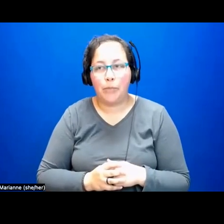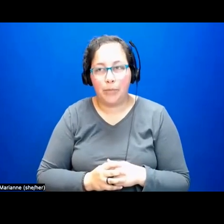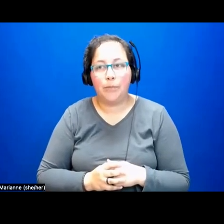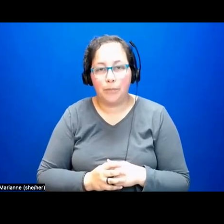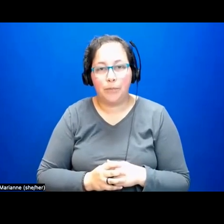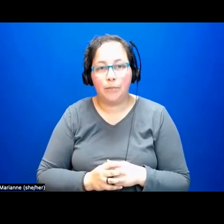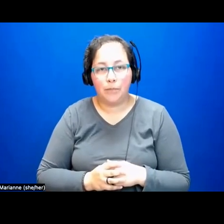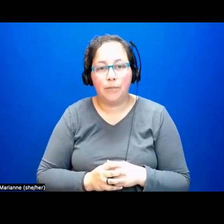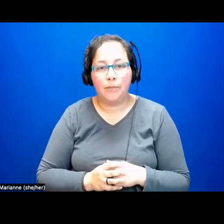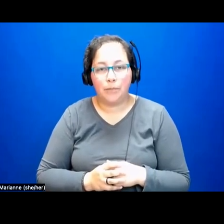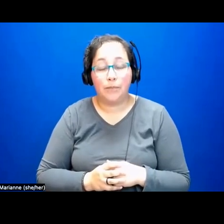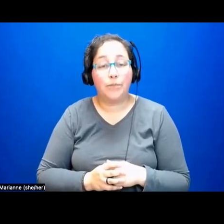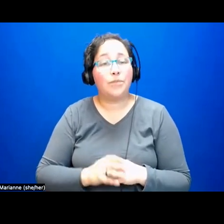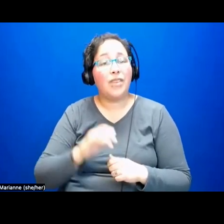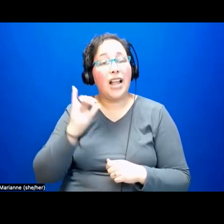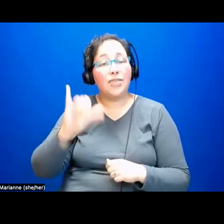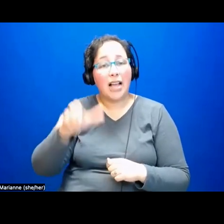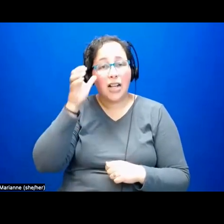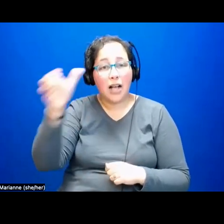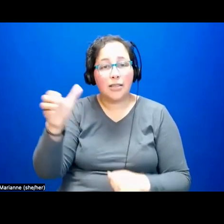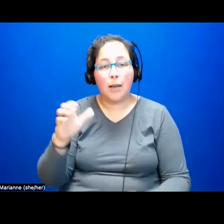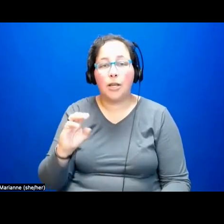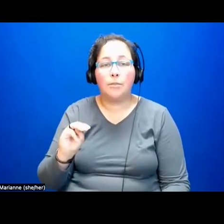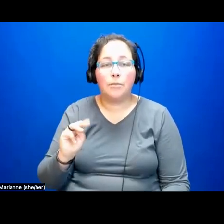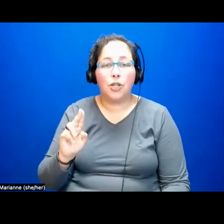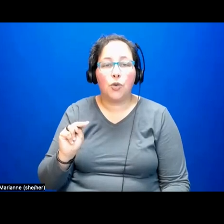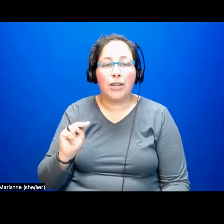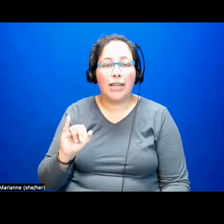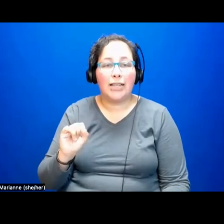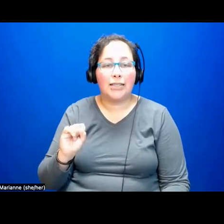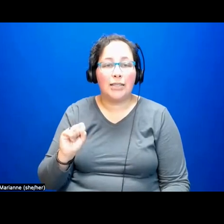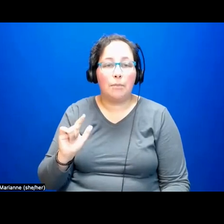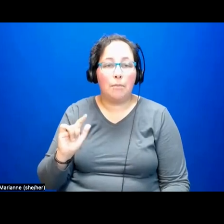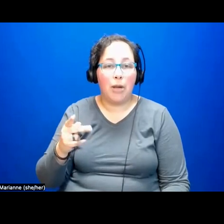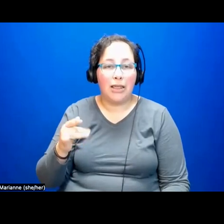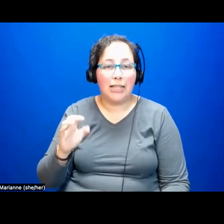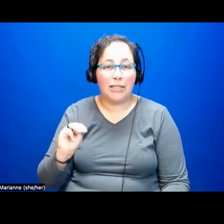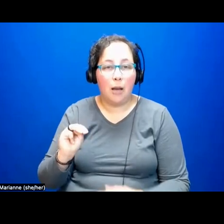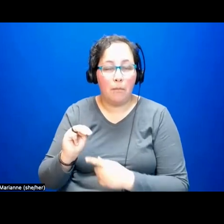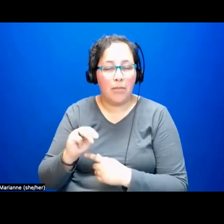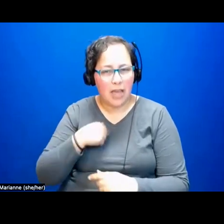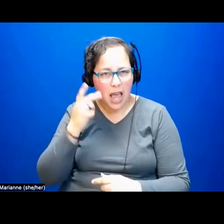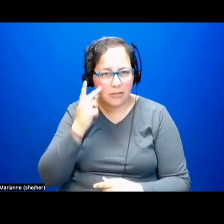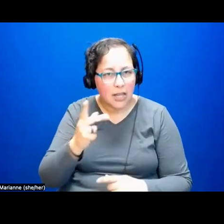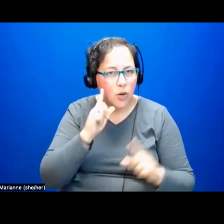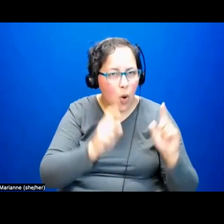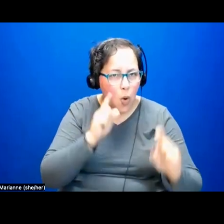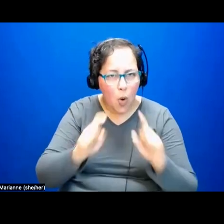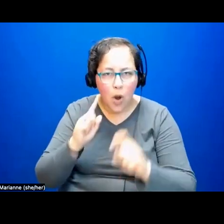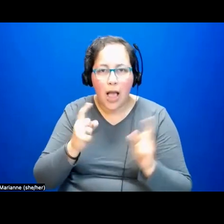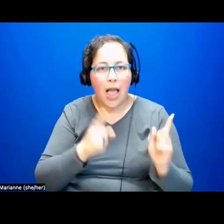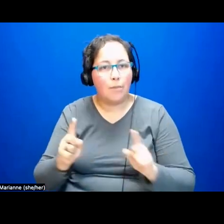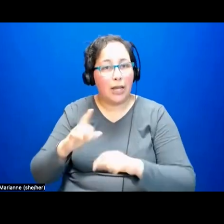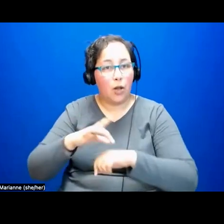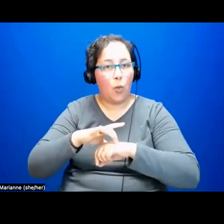municipalism that I understand to be unfolding in various places around the world is